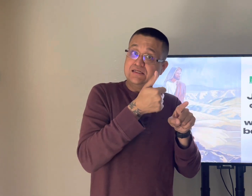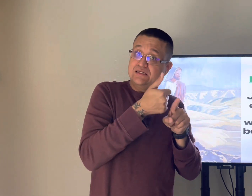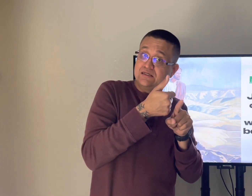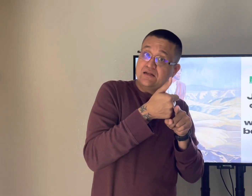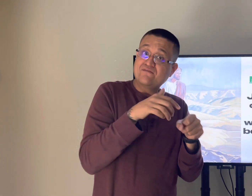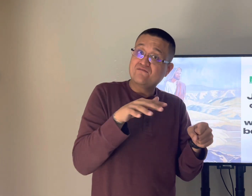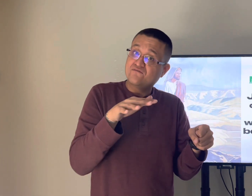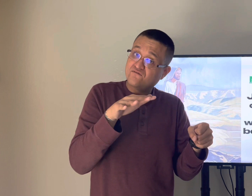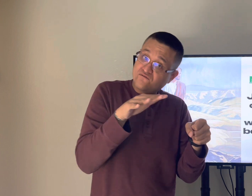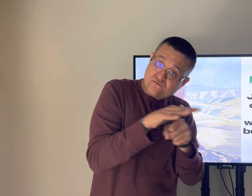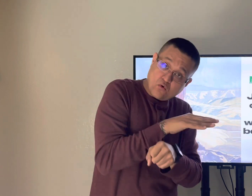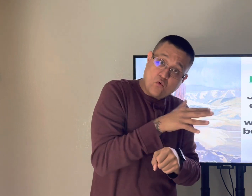but jesus was different